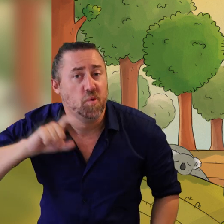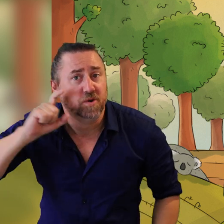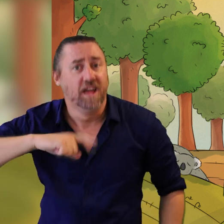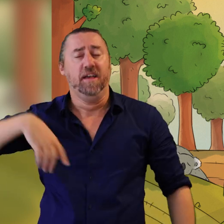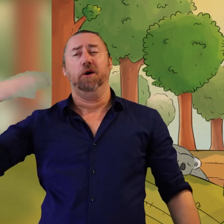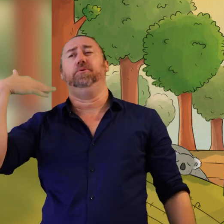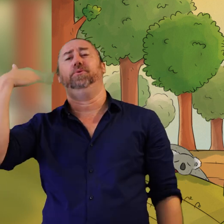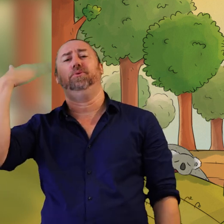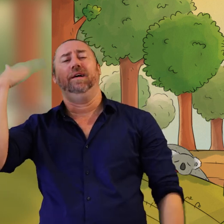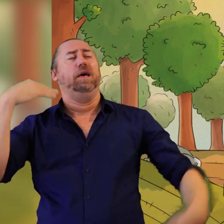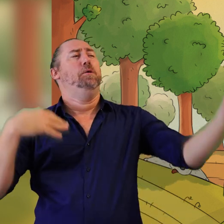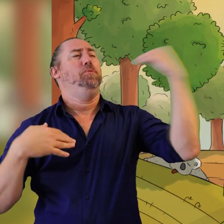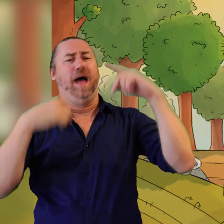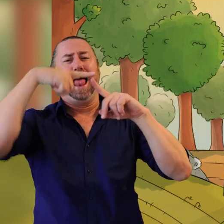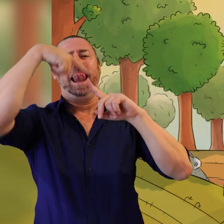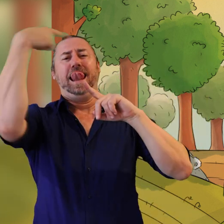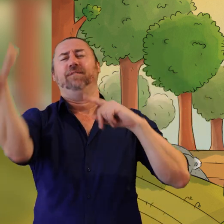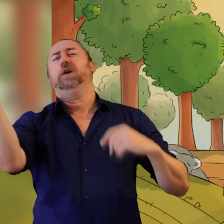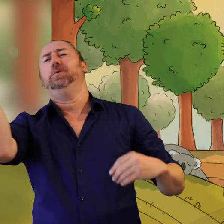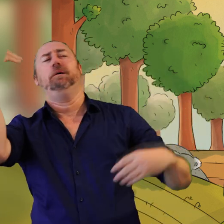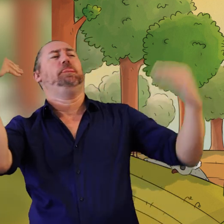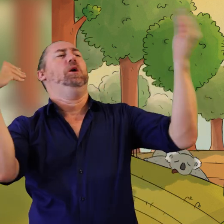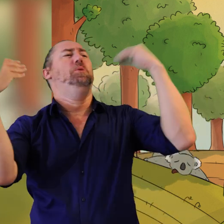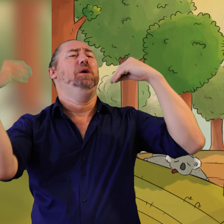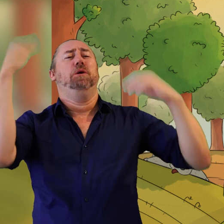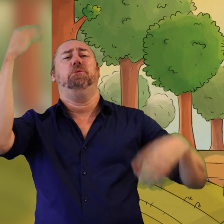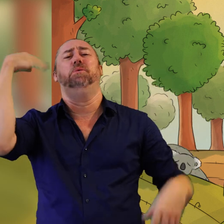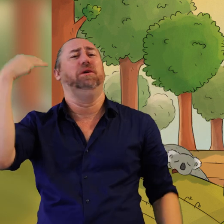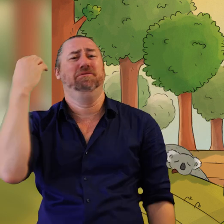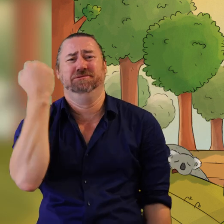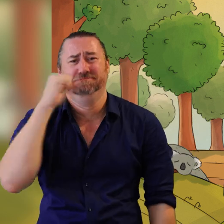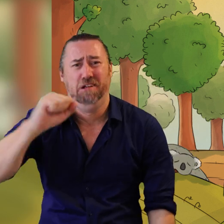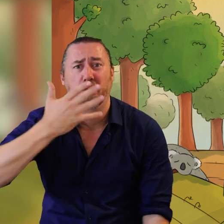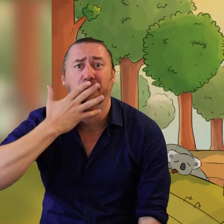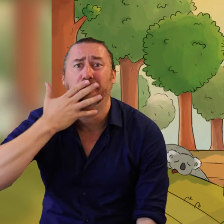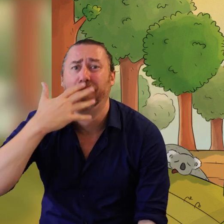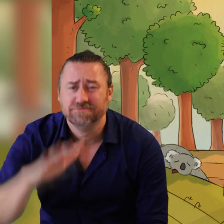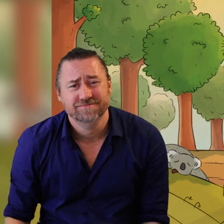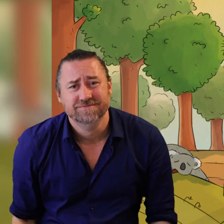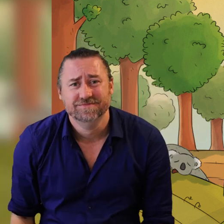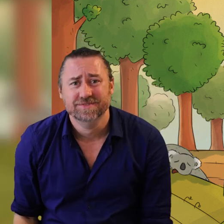lots of water and they fanned themselves with leaves. But they still felt too hot.